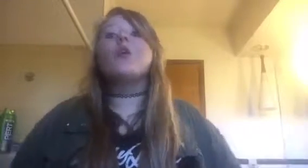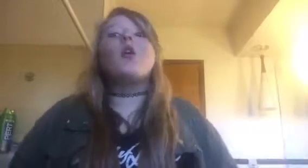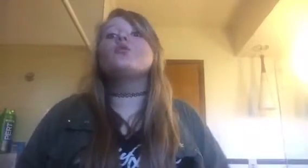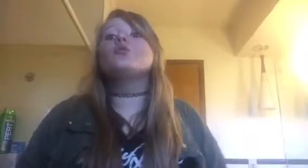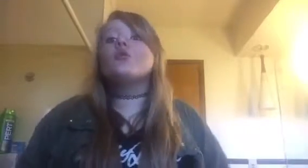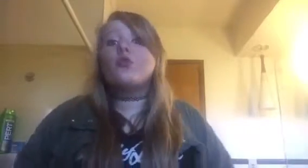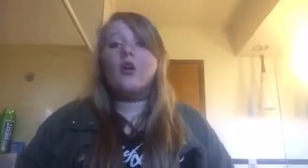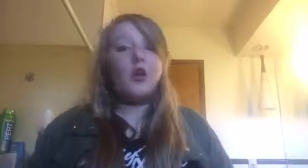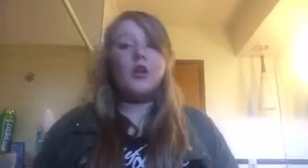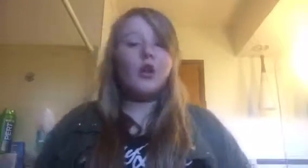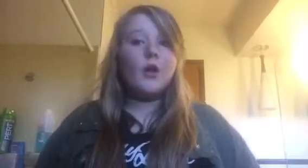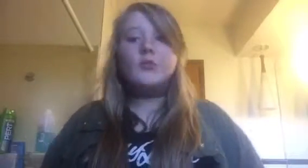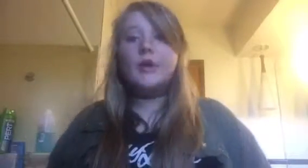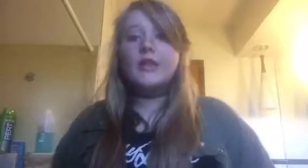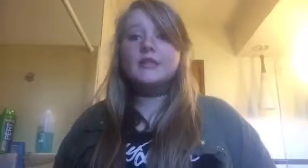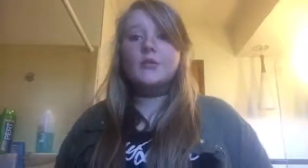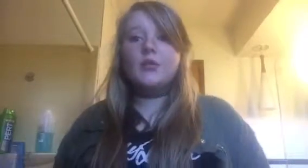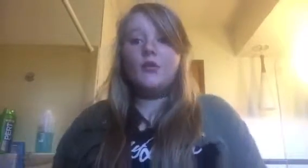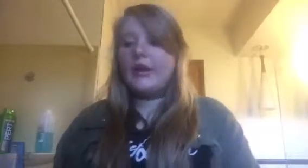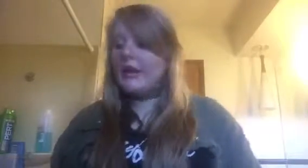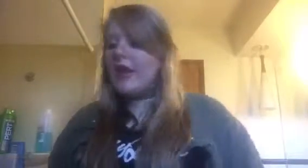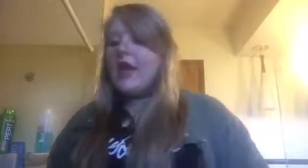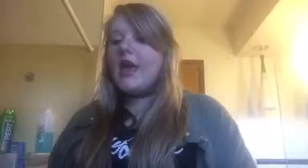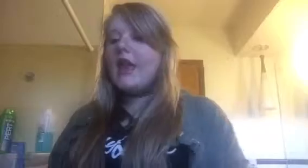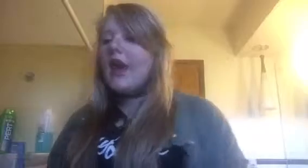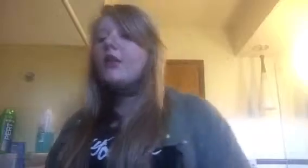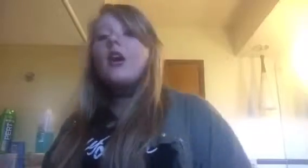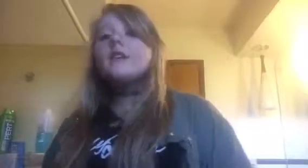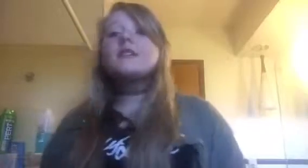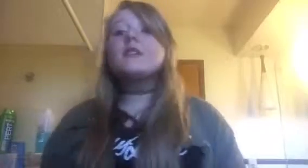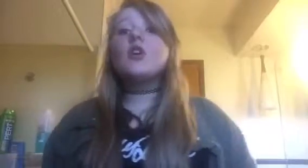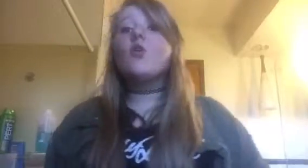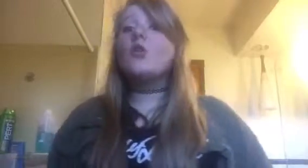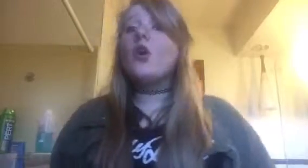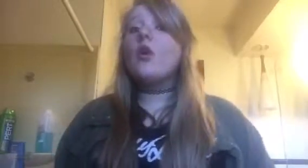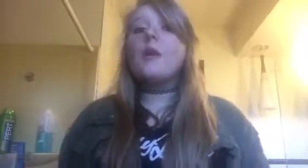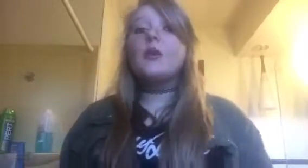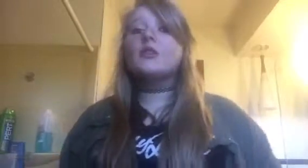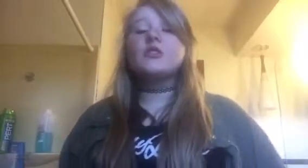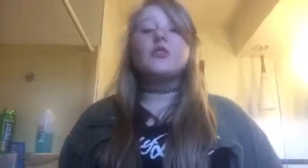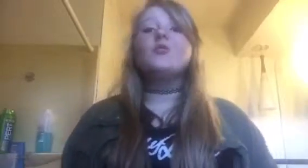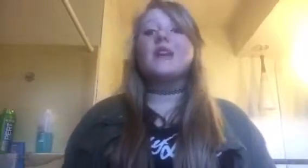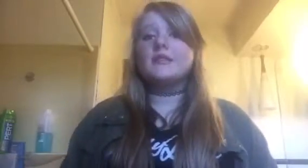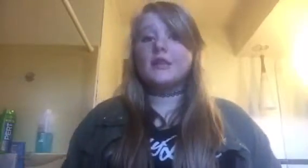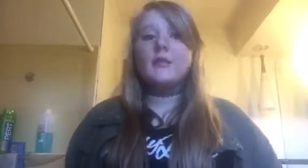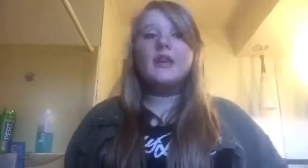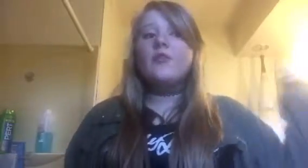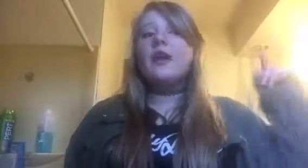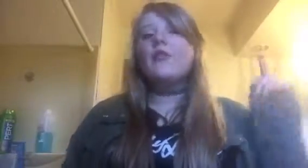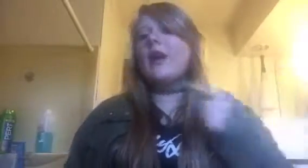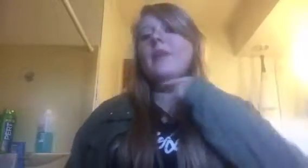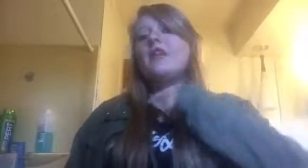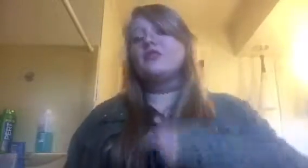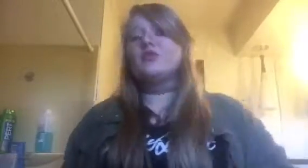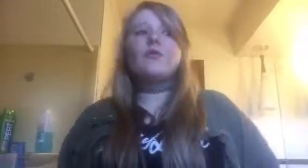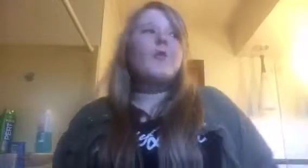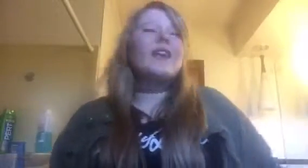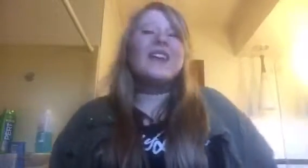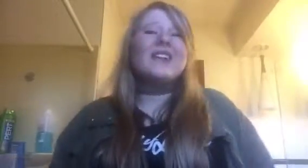phone for our alarm to wake us up in the morning. And I honestly don't know a person who doesn't. I mean, even my grandparents use their phone, my dad